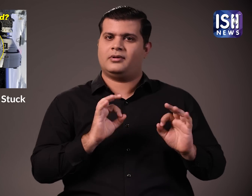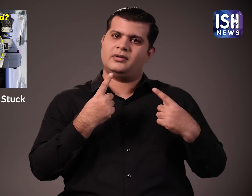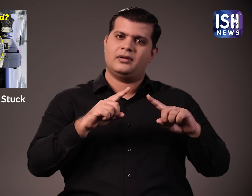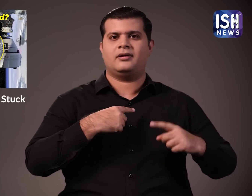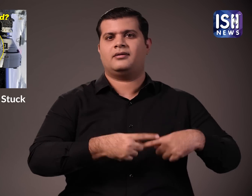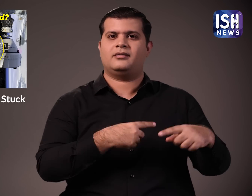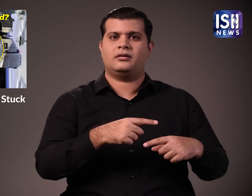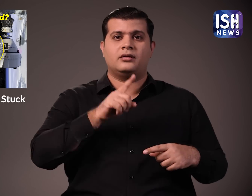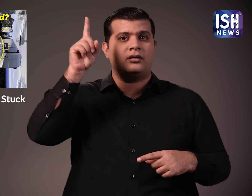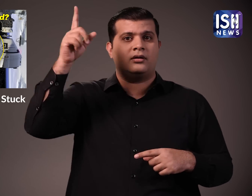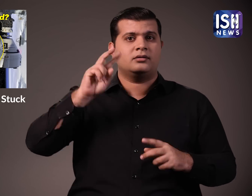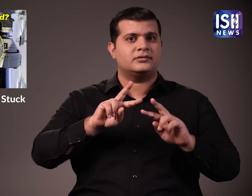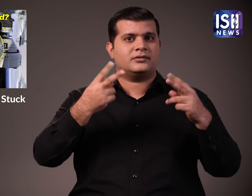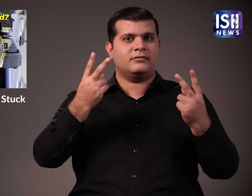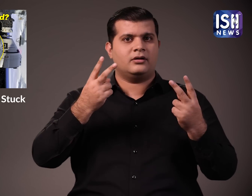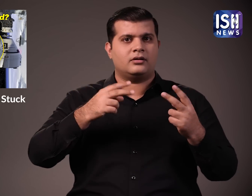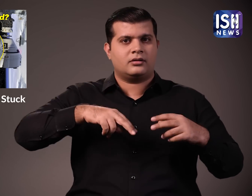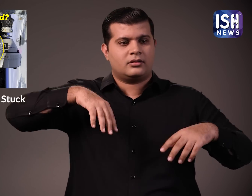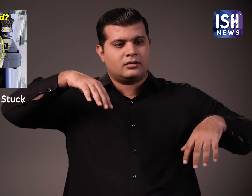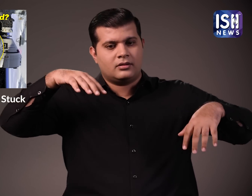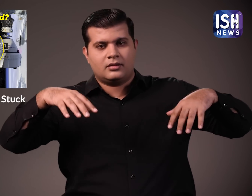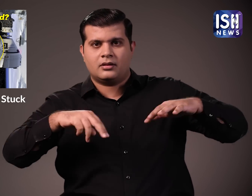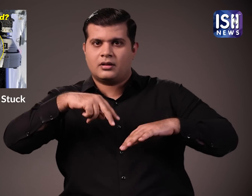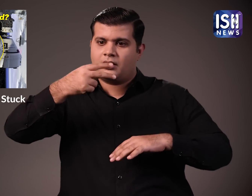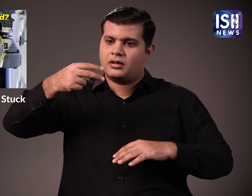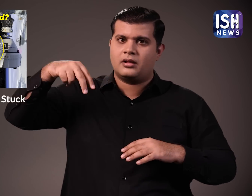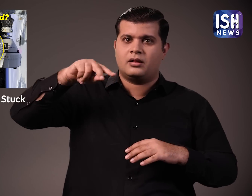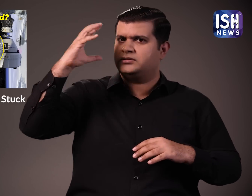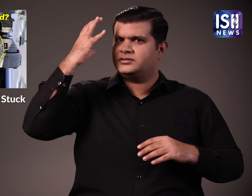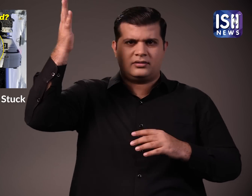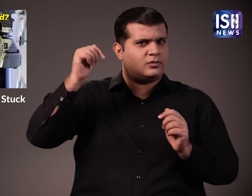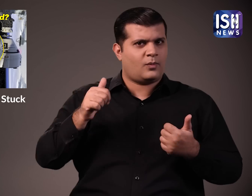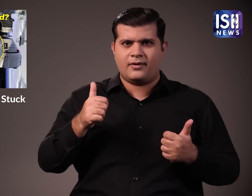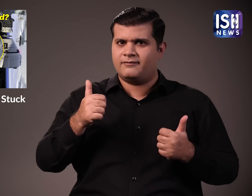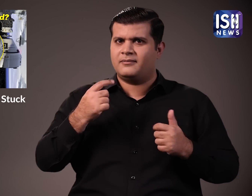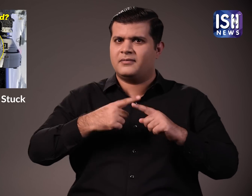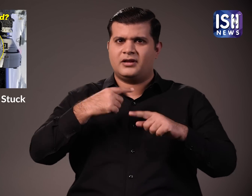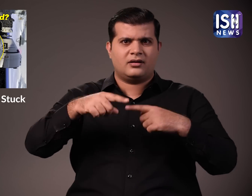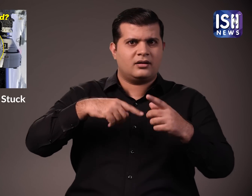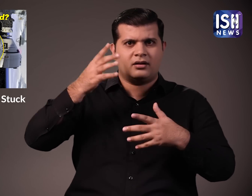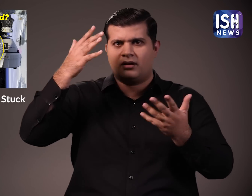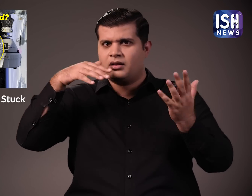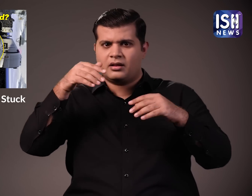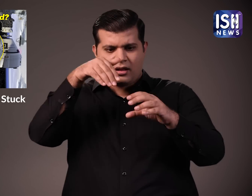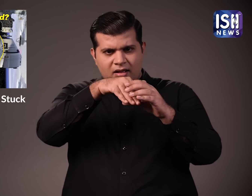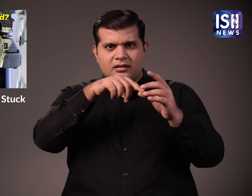sunlight, we eat properly so bones are strong. But in space the situation is different. There is no gravity. They float around.